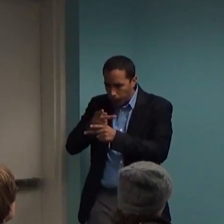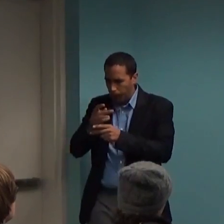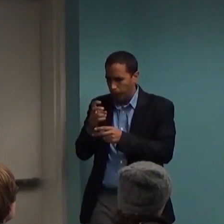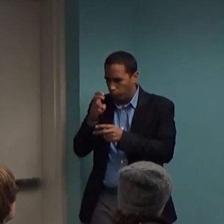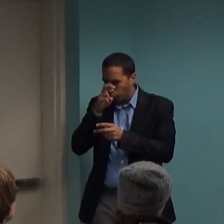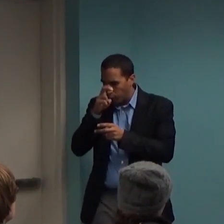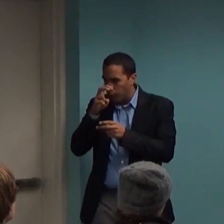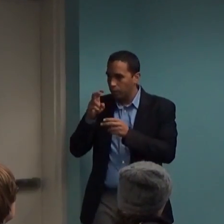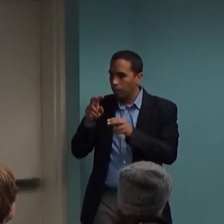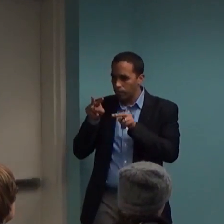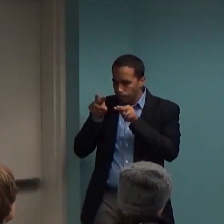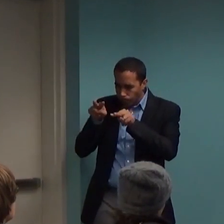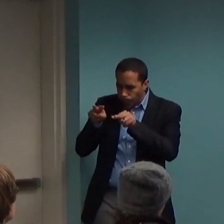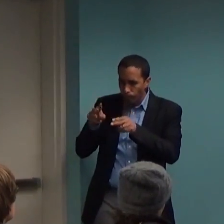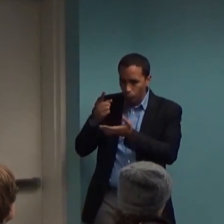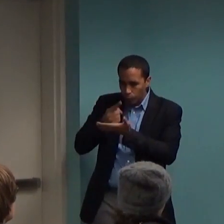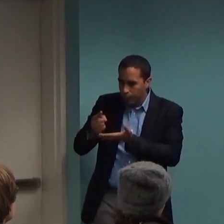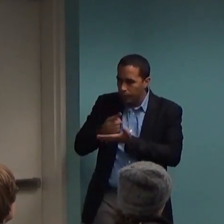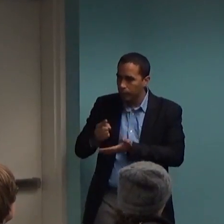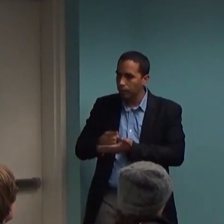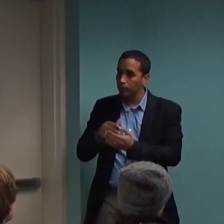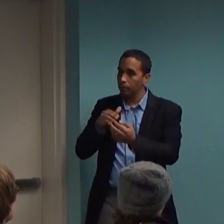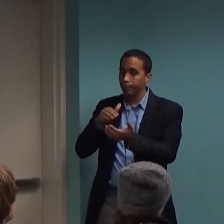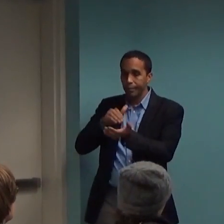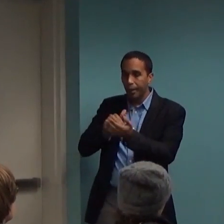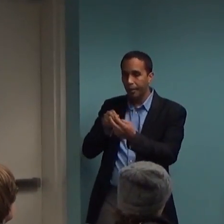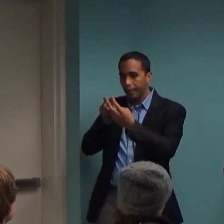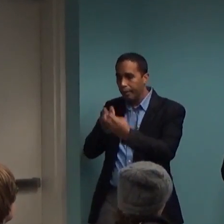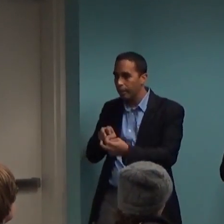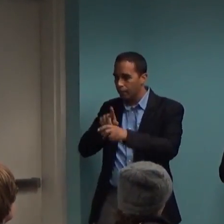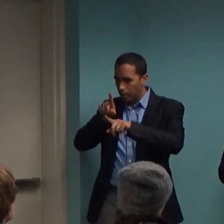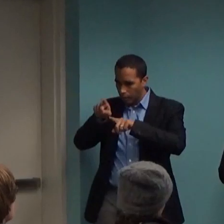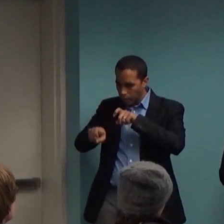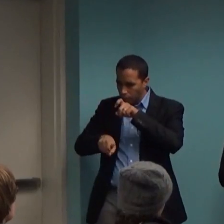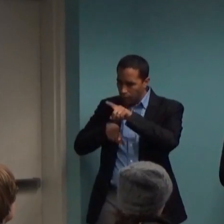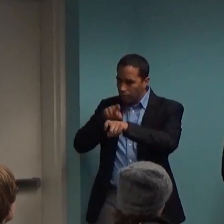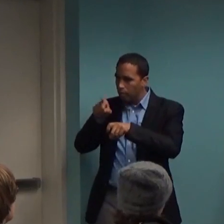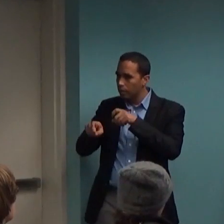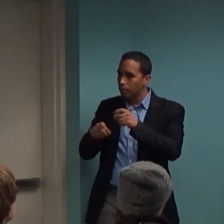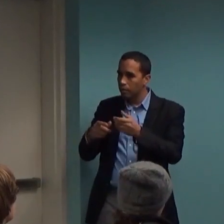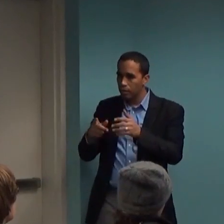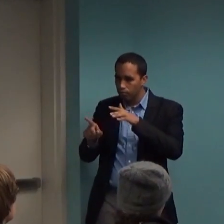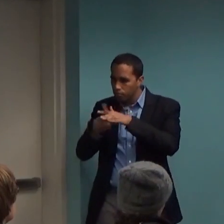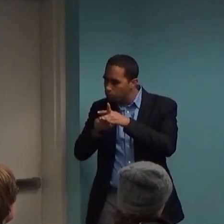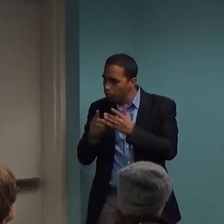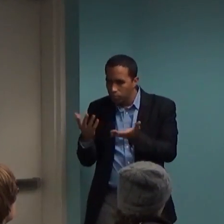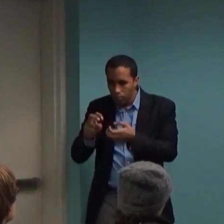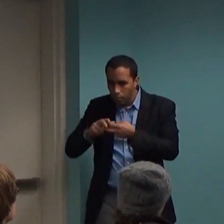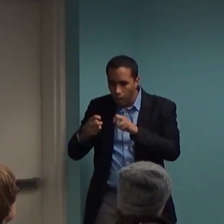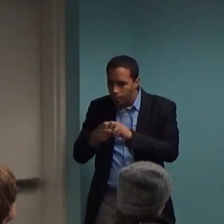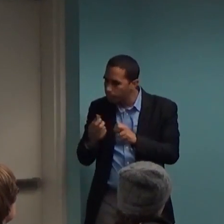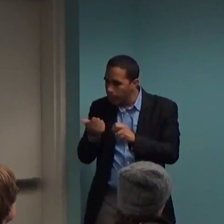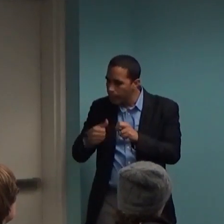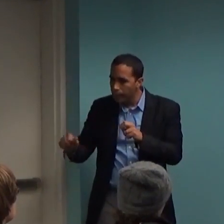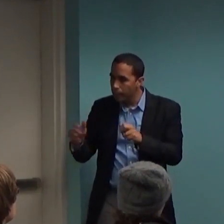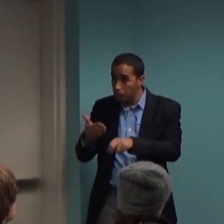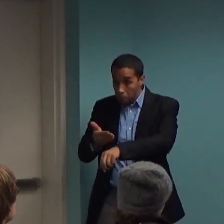weekly, so you'd meet with the doctor who would ask you very careful questions about side effects, and how you're doing, and improvement, versus the